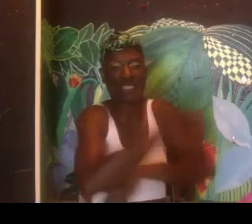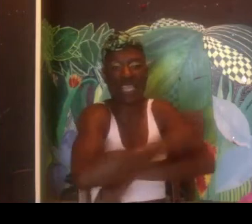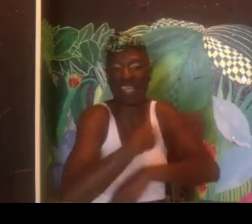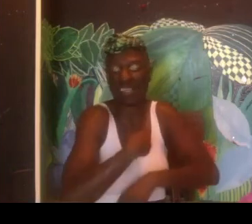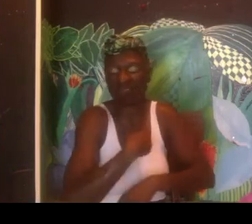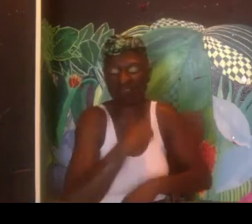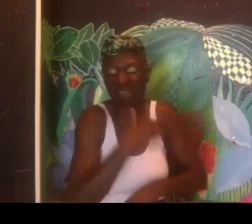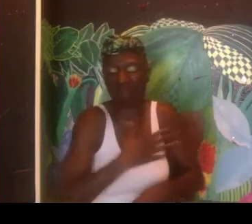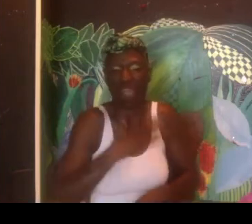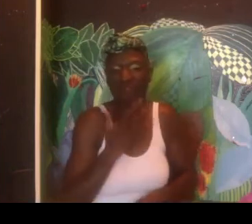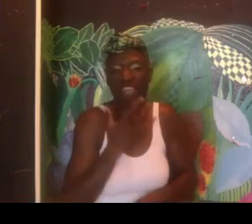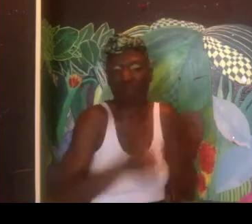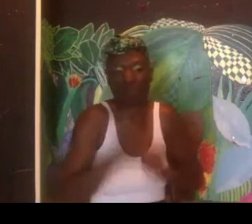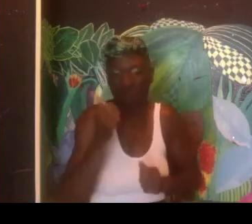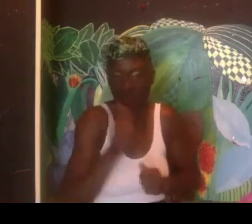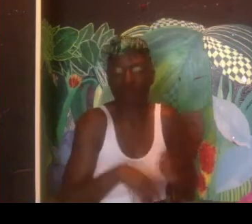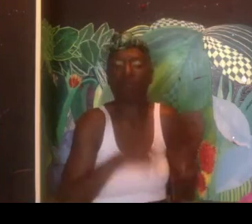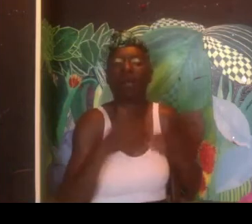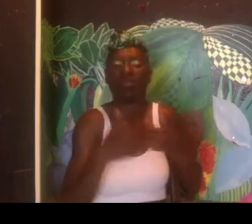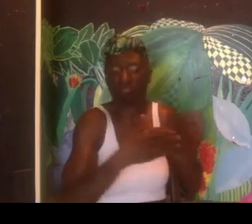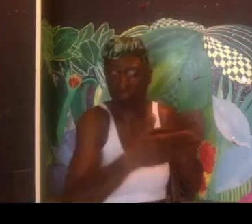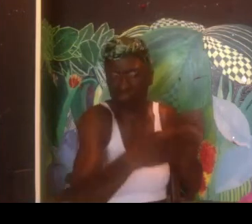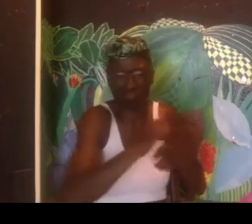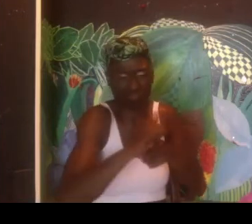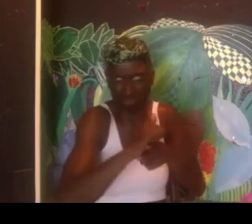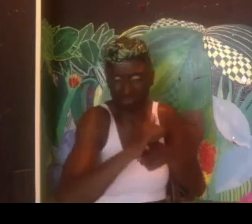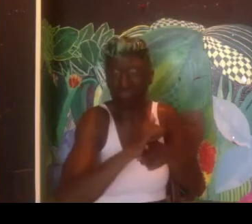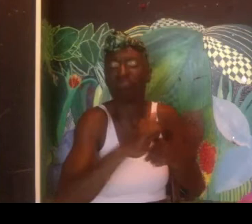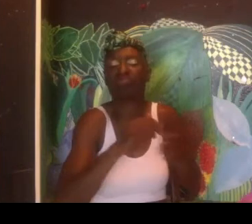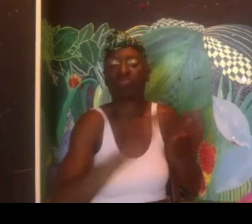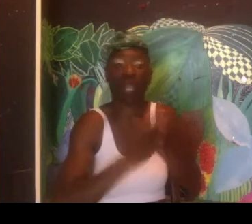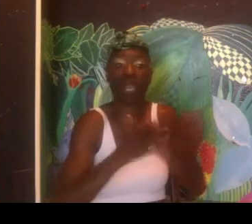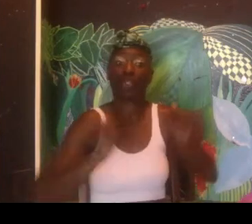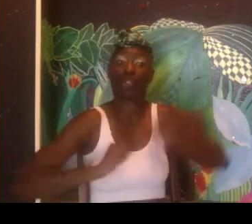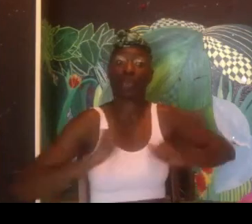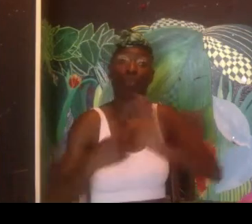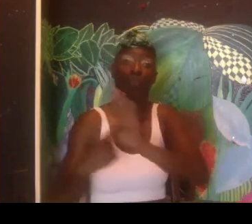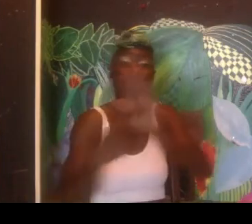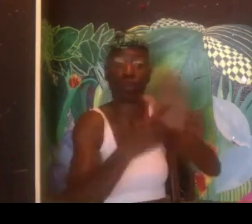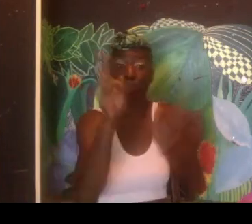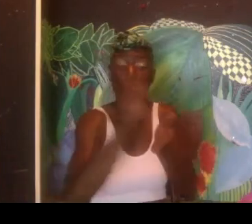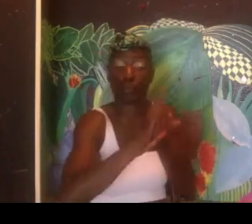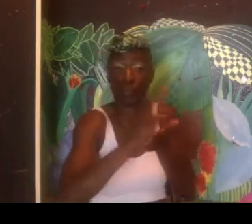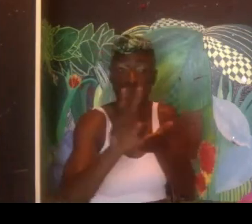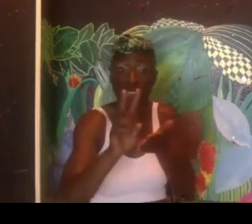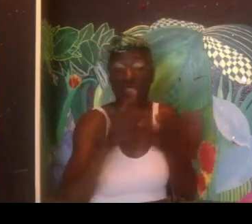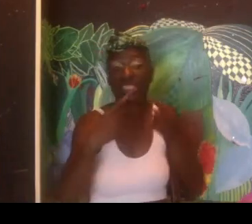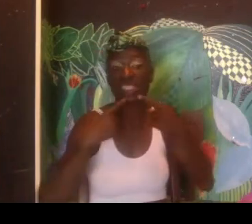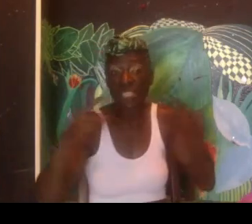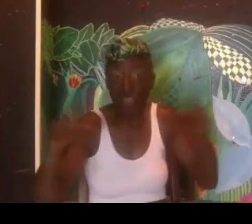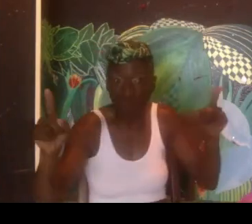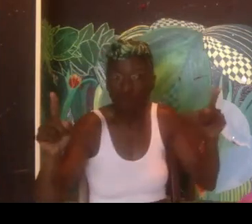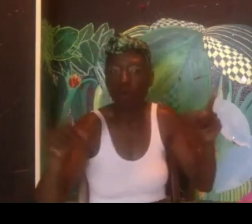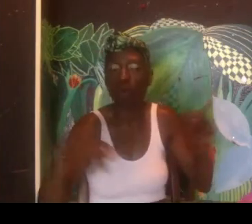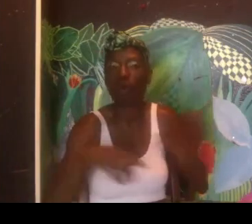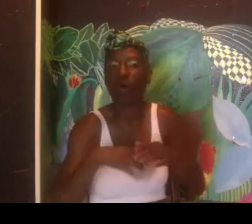had a really hard time training for that. Wasn't my most favorite day, of course. But as we got more into practicing and